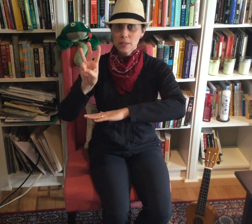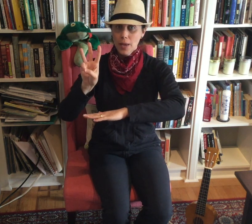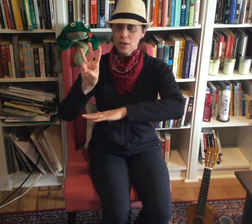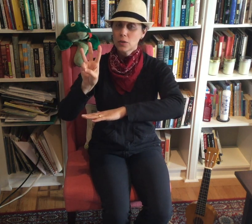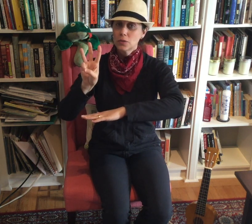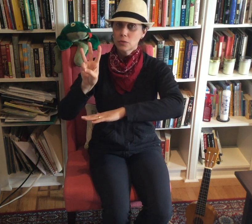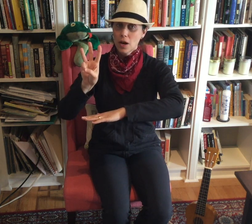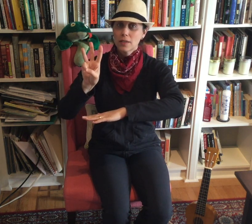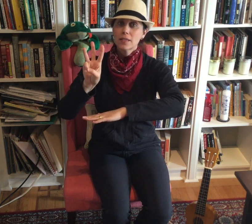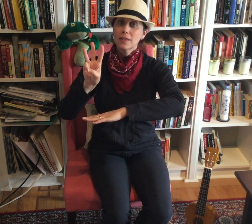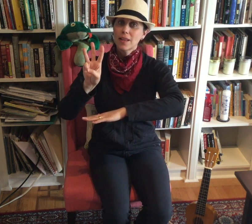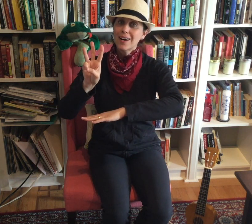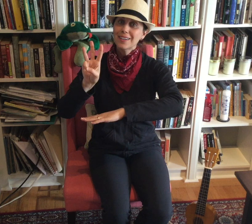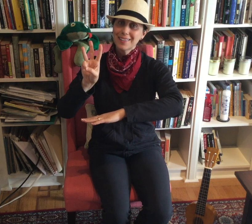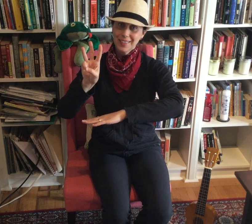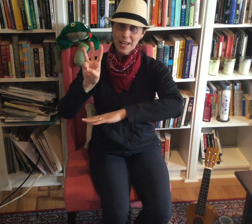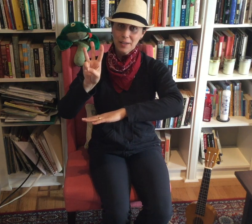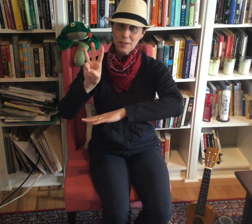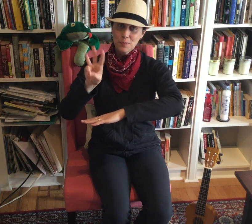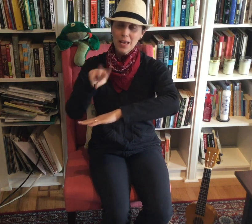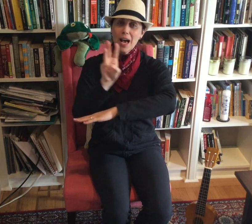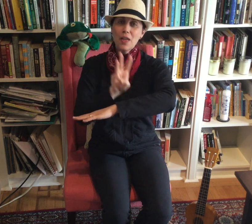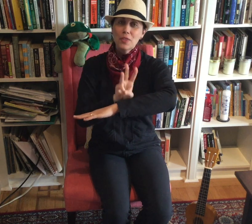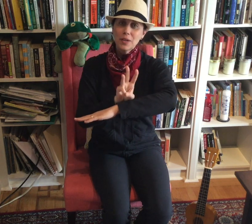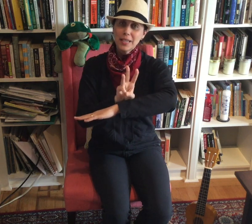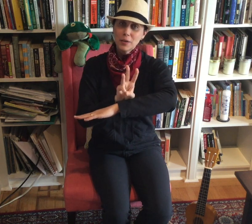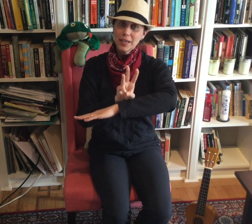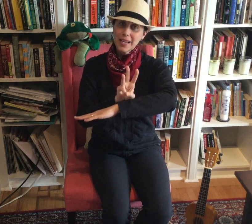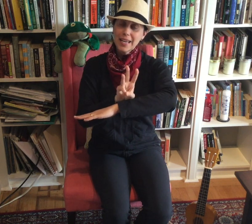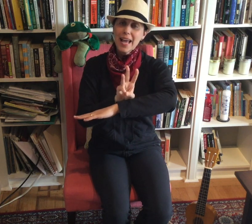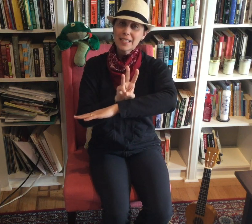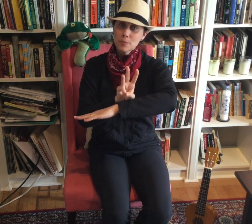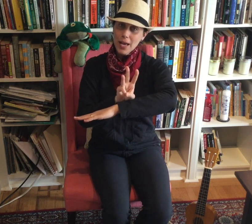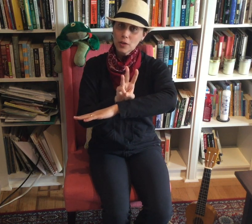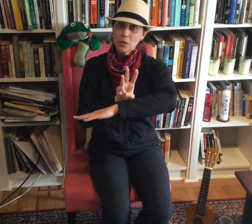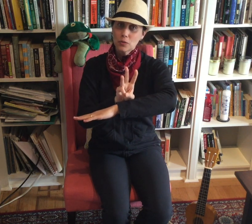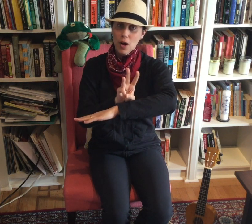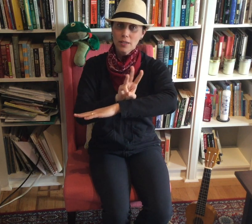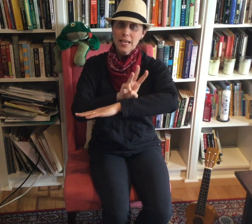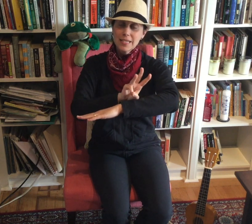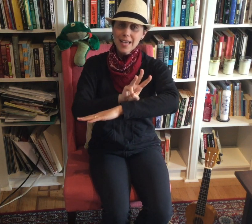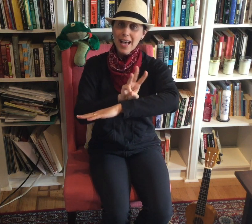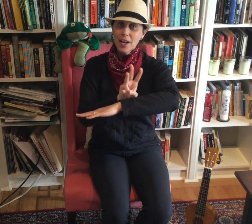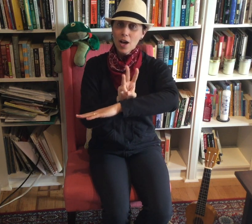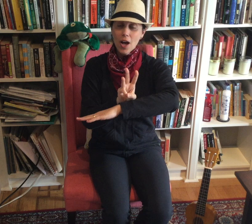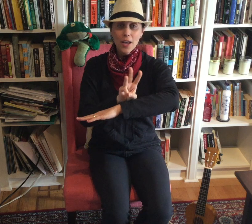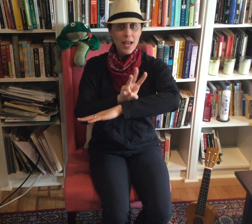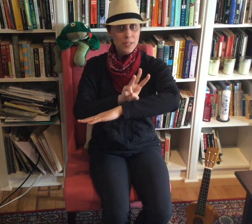speckled frogs, glug glug. Three green and speckled frogs sat on a